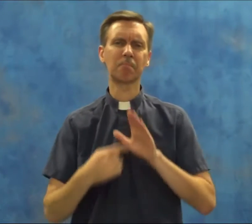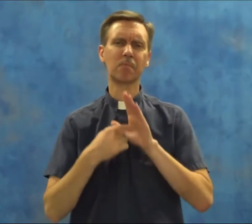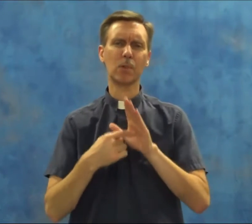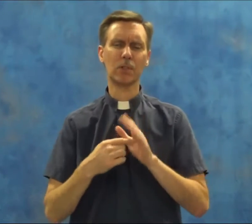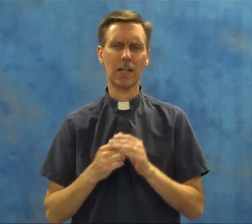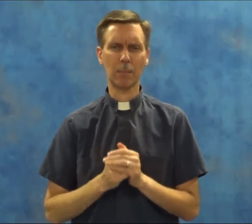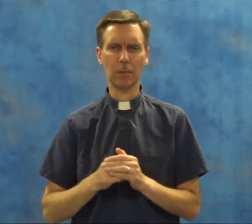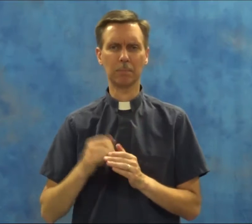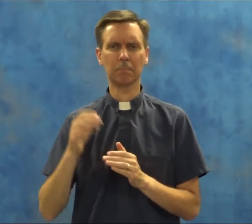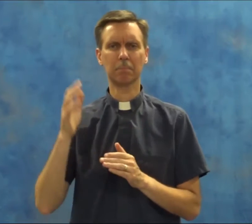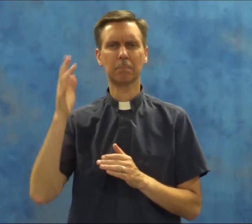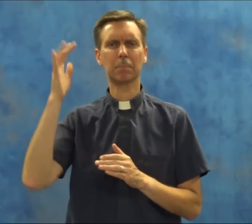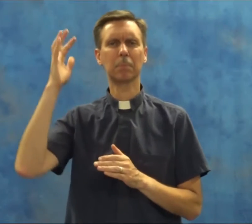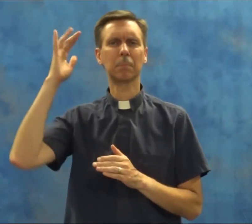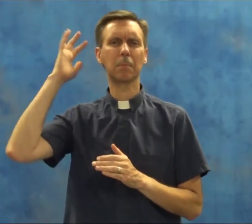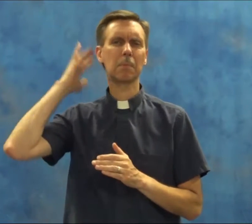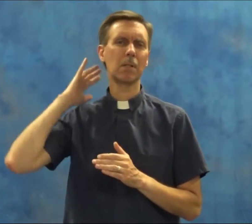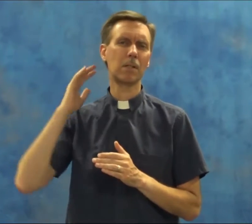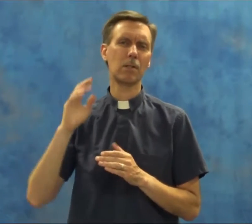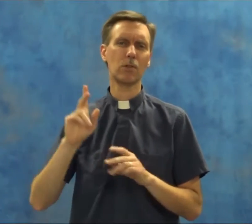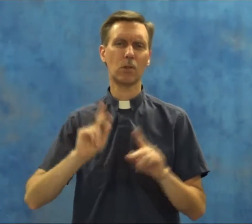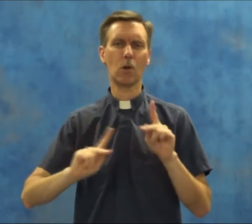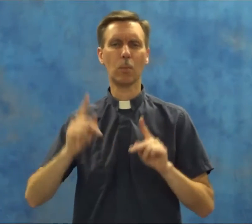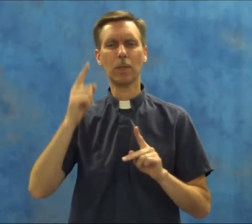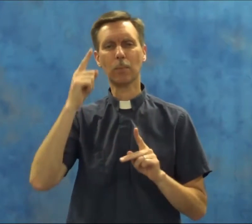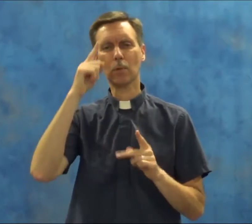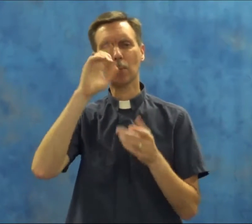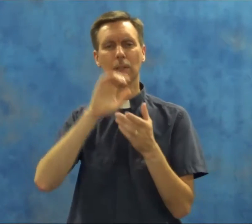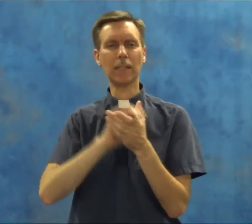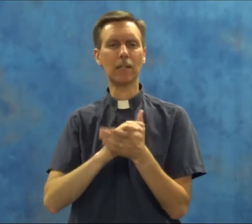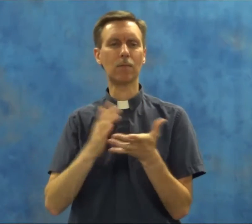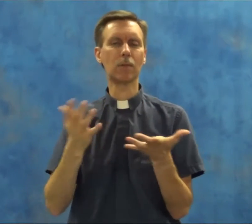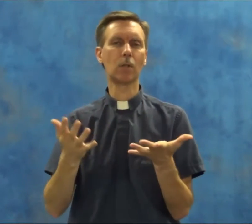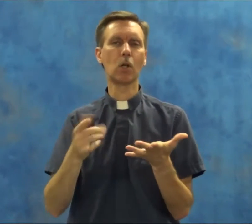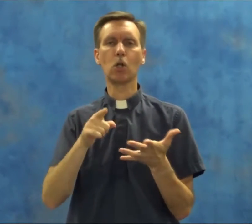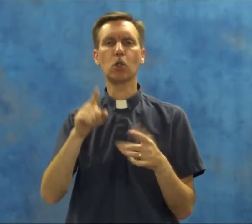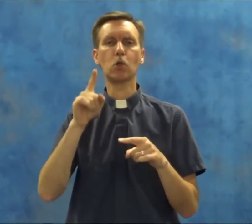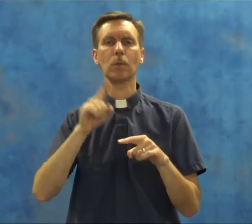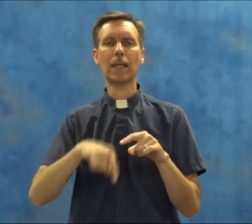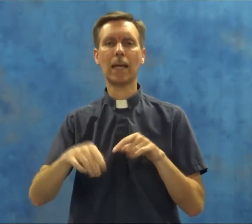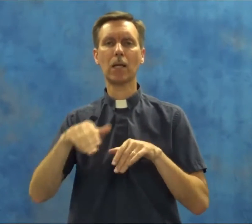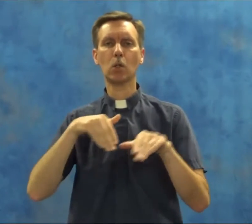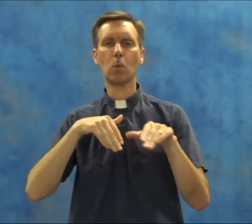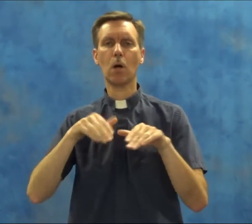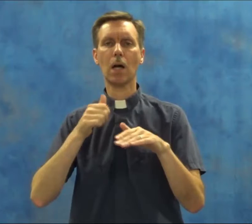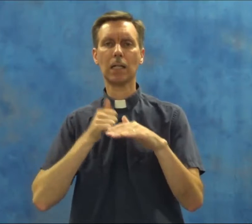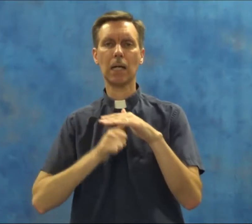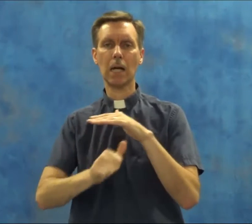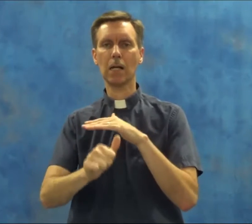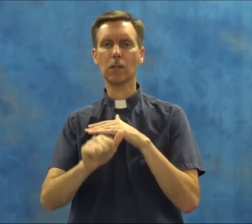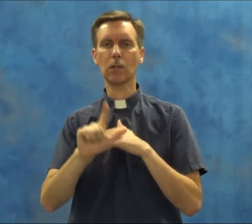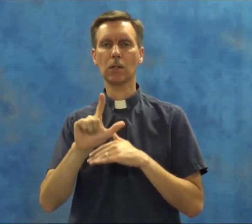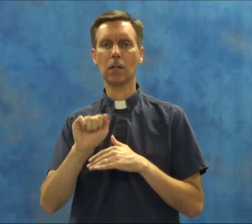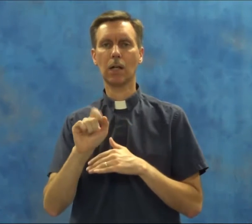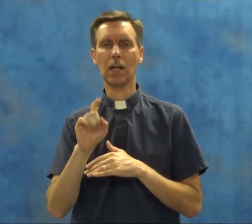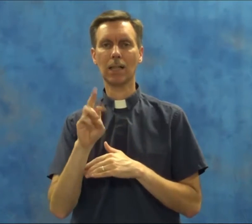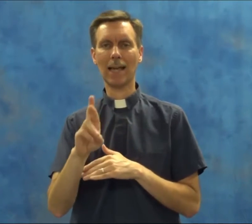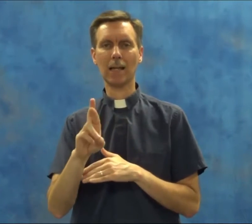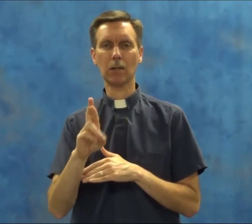For example, years ago people believed you can't walk under a ladder.